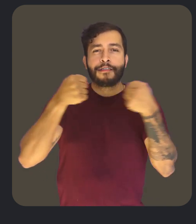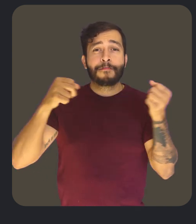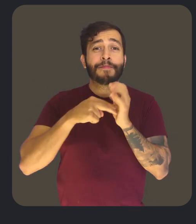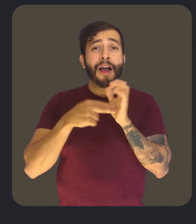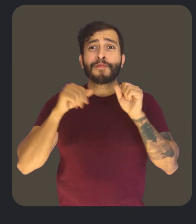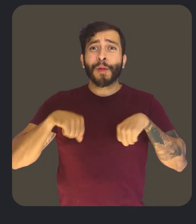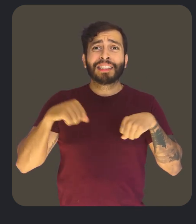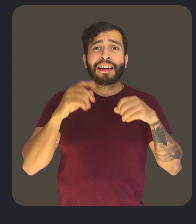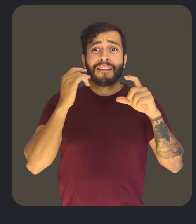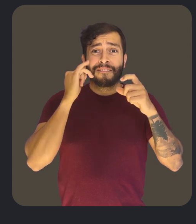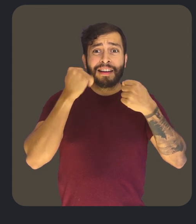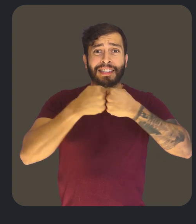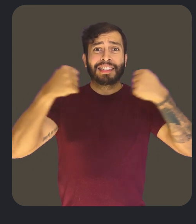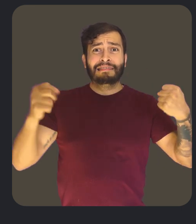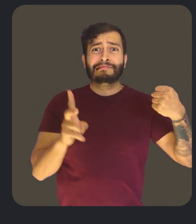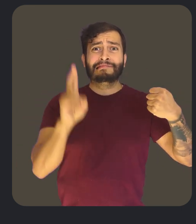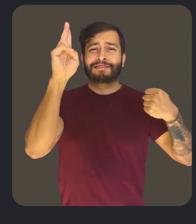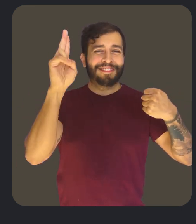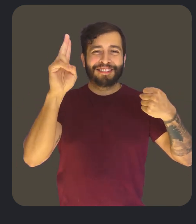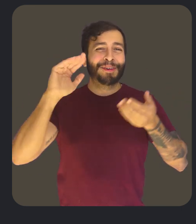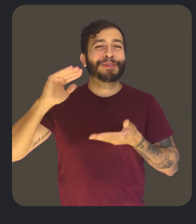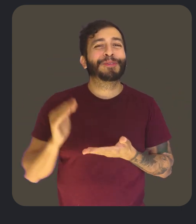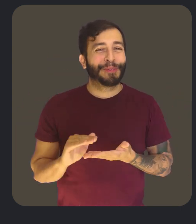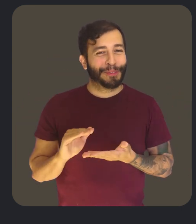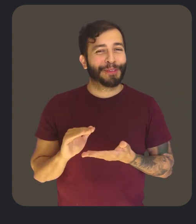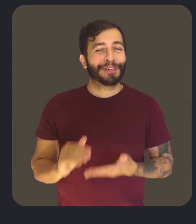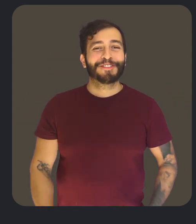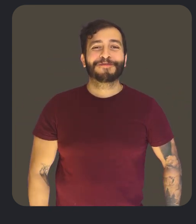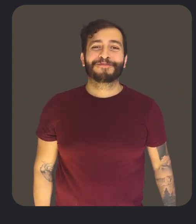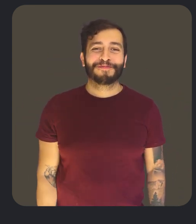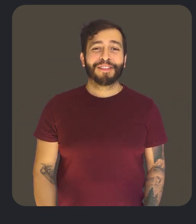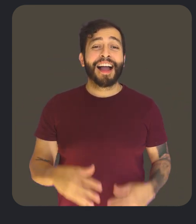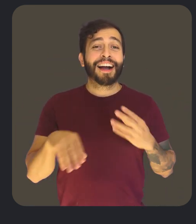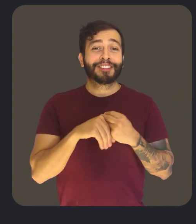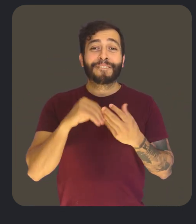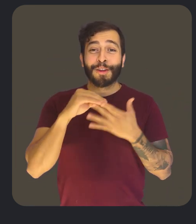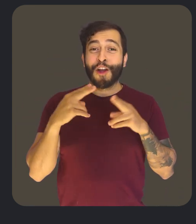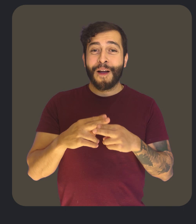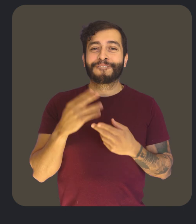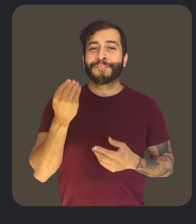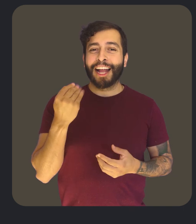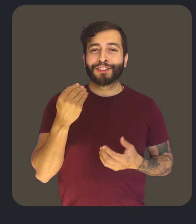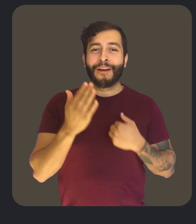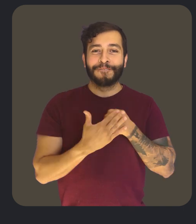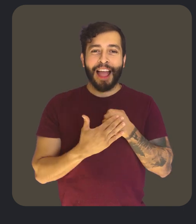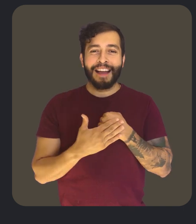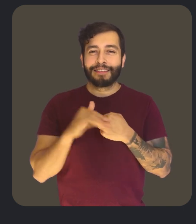would. This avoids the potential for text to be cut off during resizing. And, we've added a feature called flash notifications